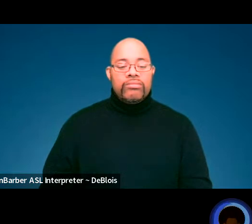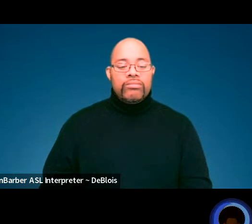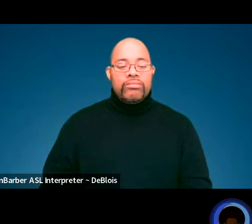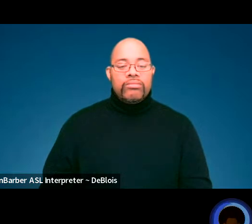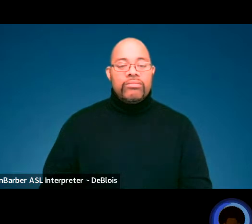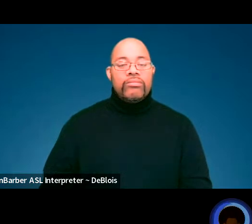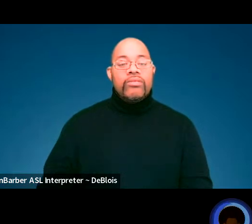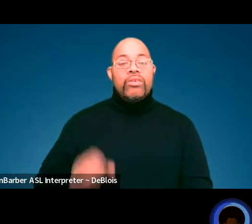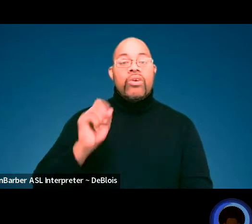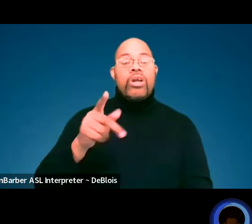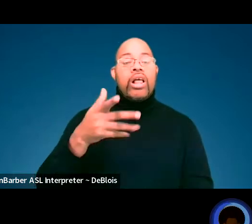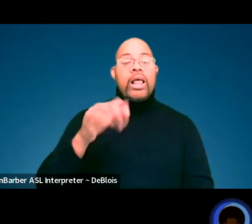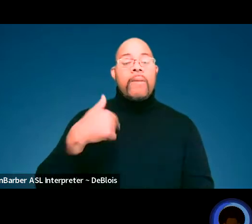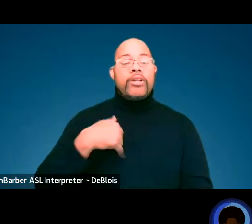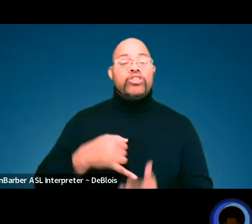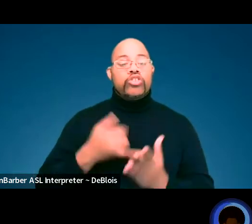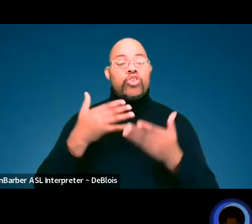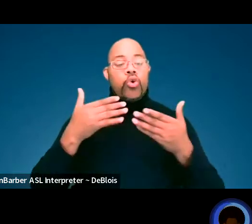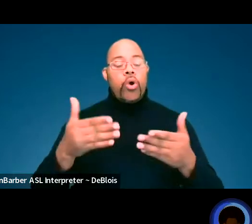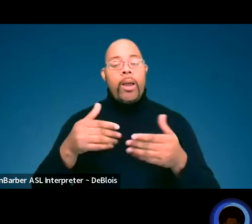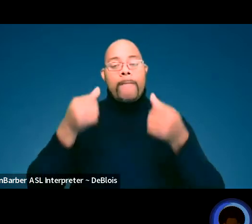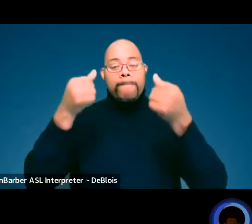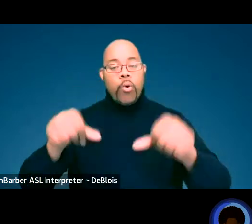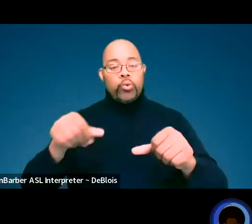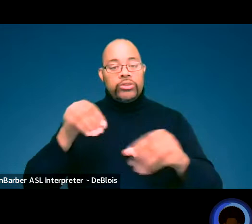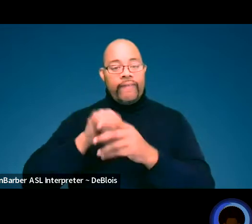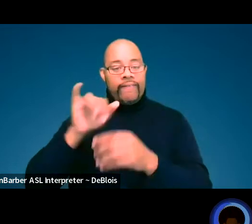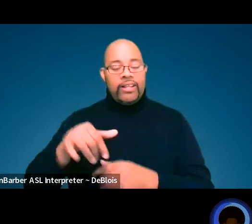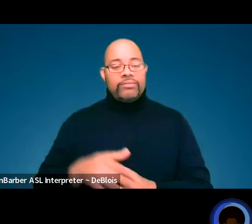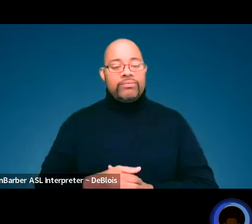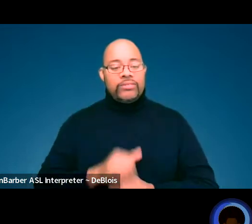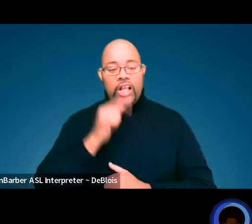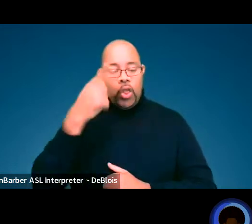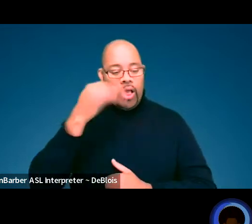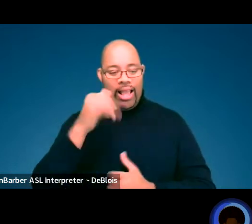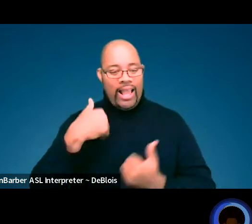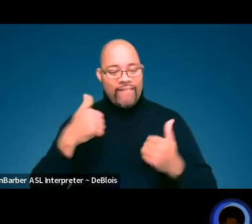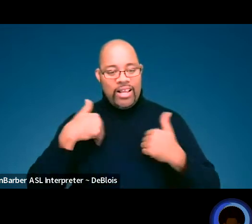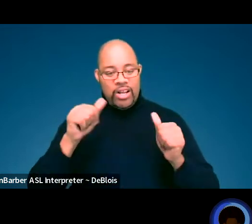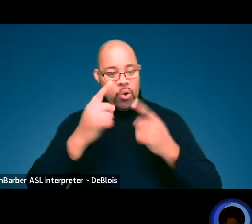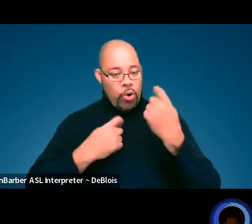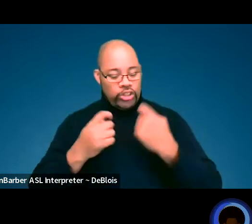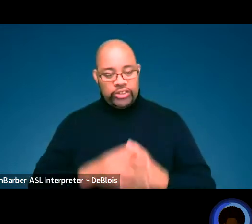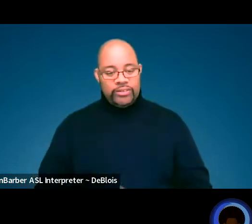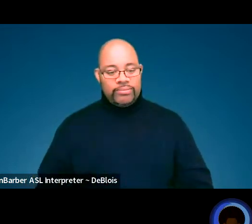Okay. So let me just go ahead and post this in here. It doesn't look like there are any questions.